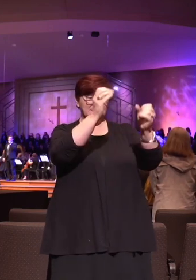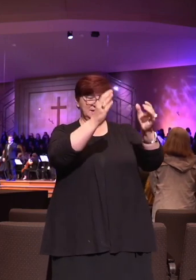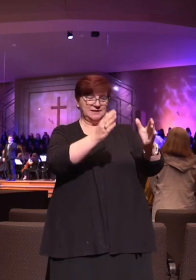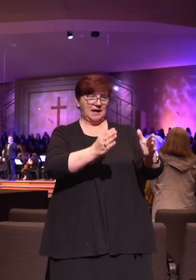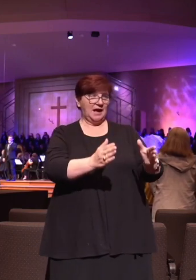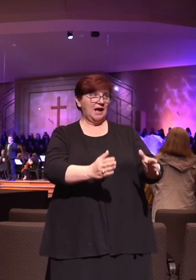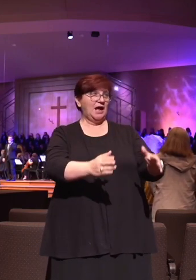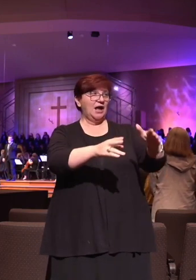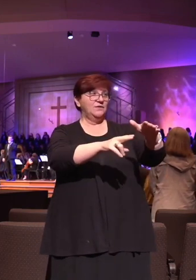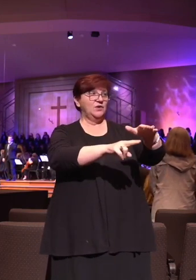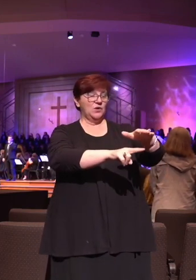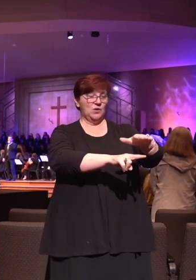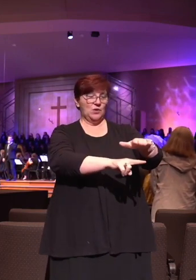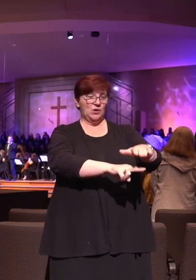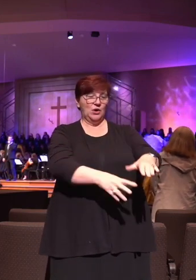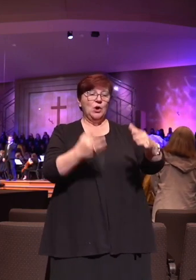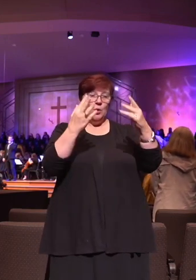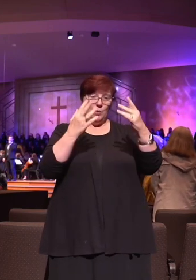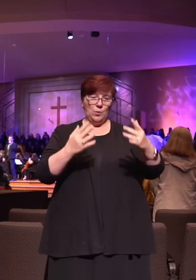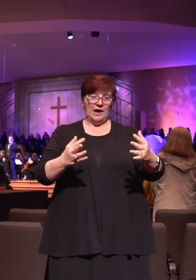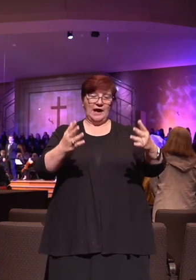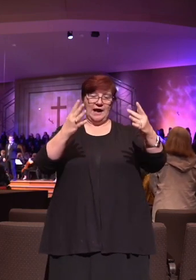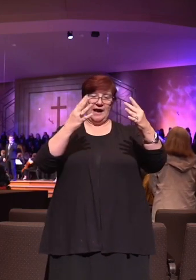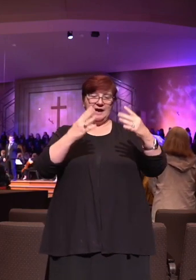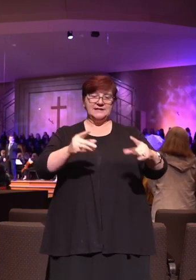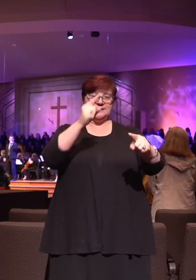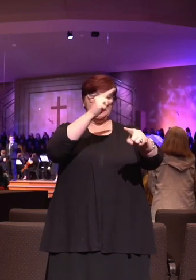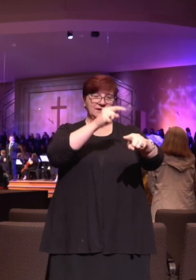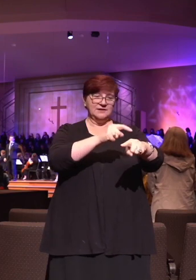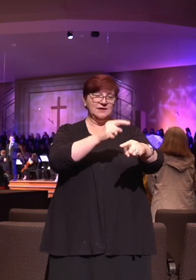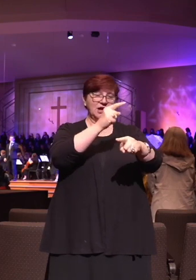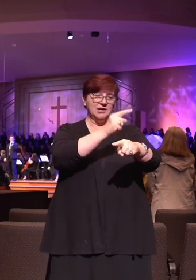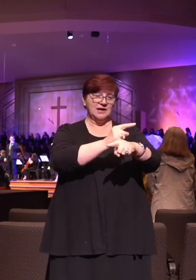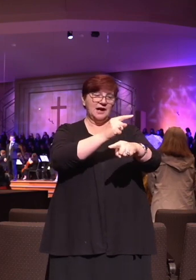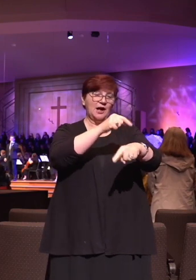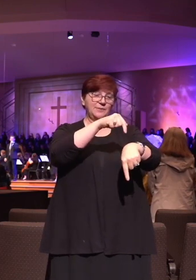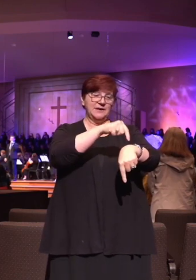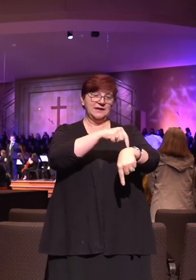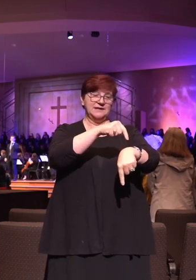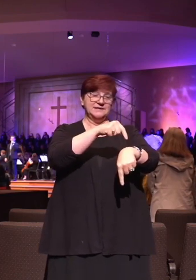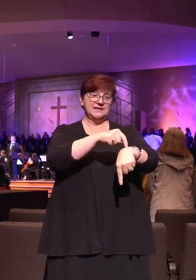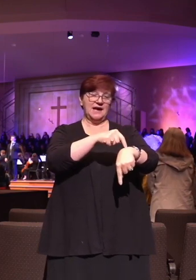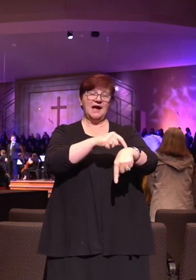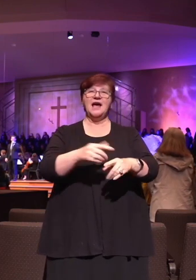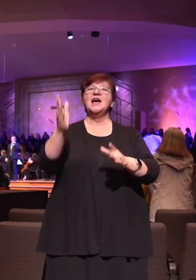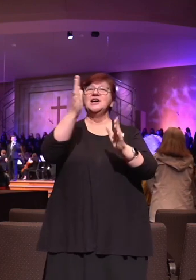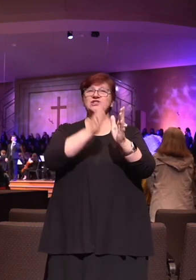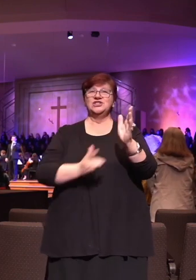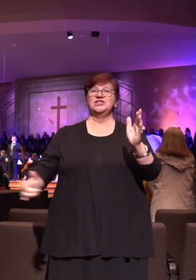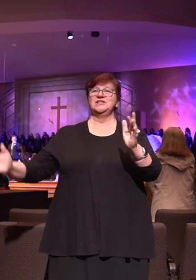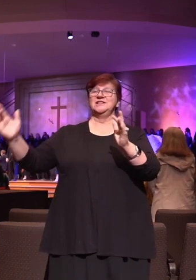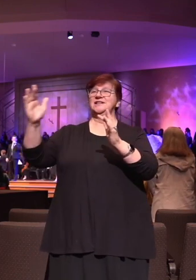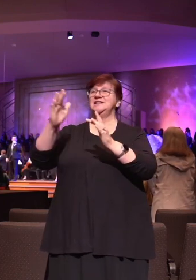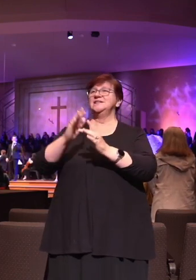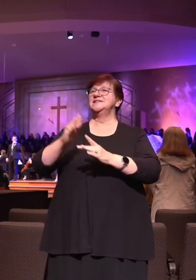Savior, waiting the coming day, Jesus